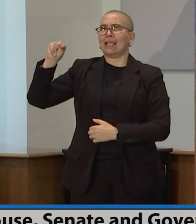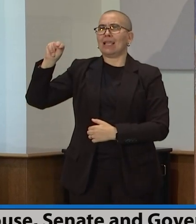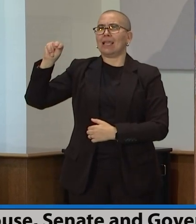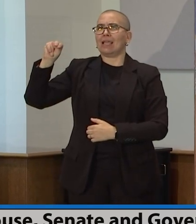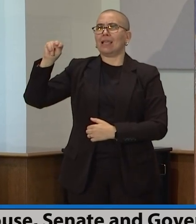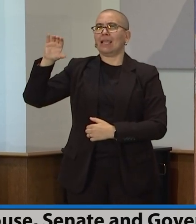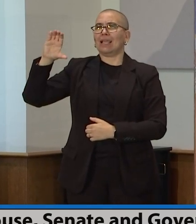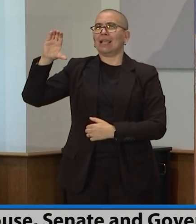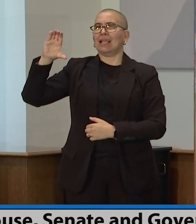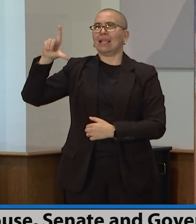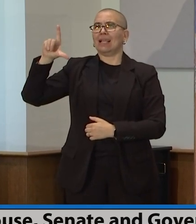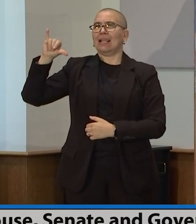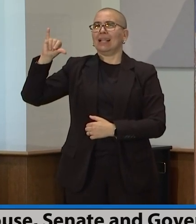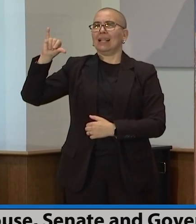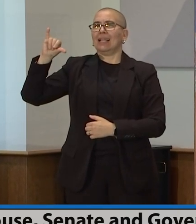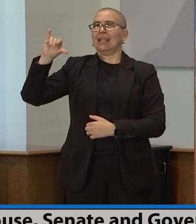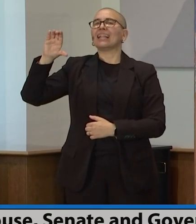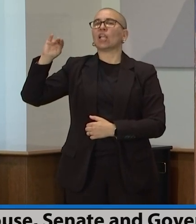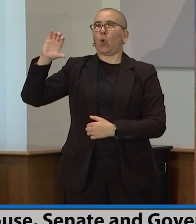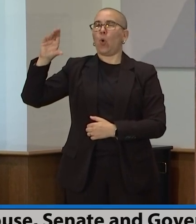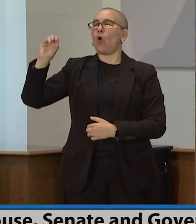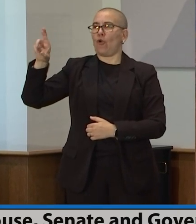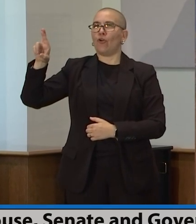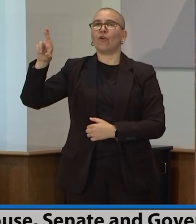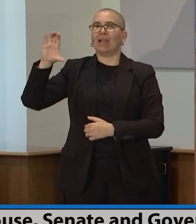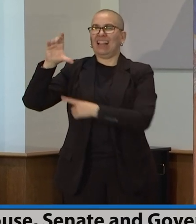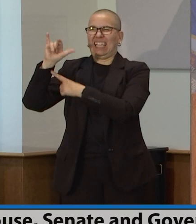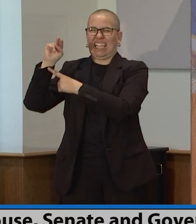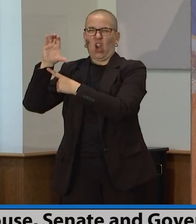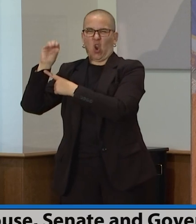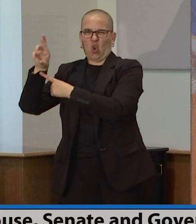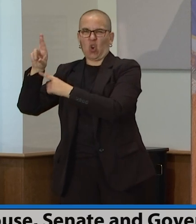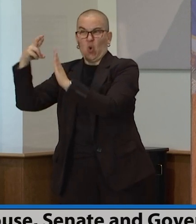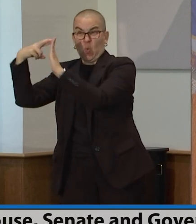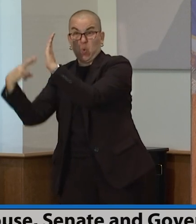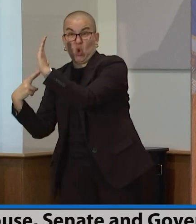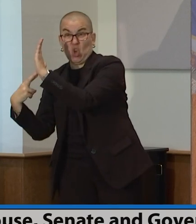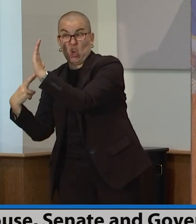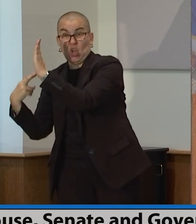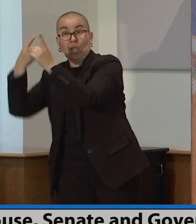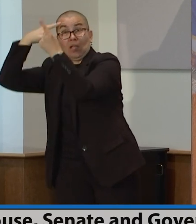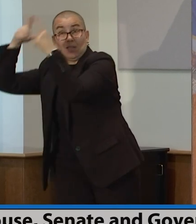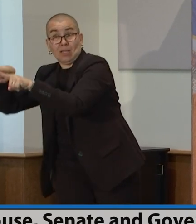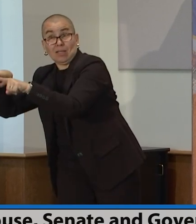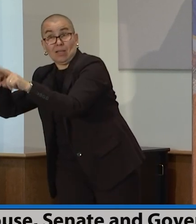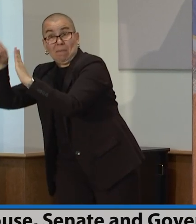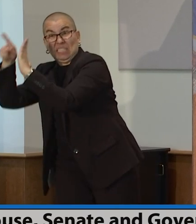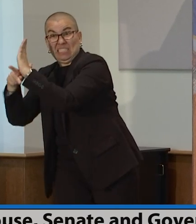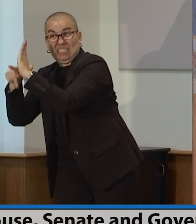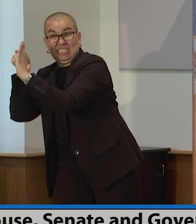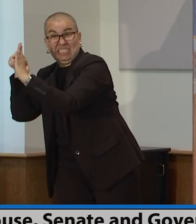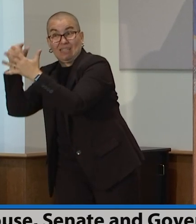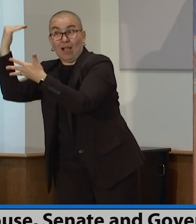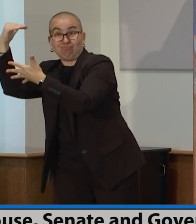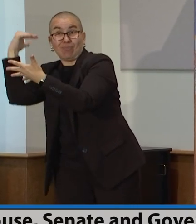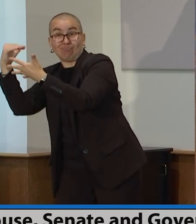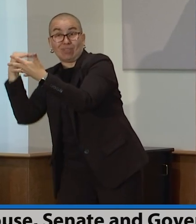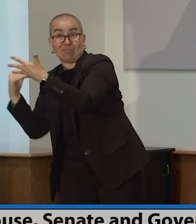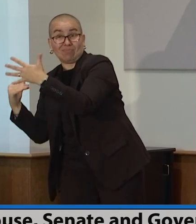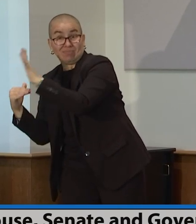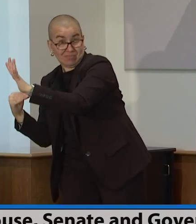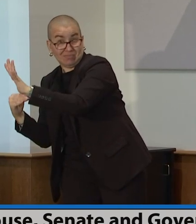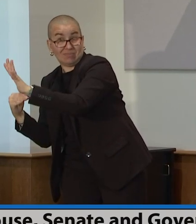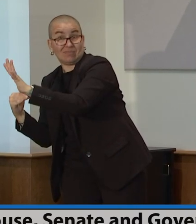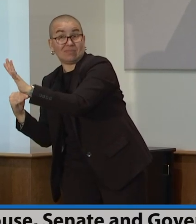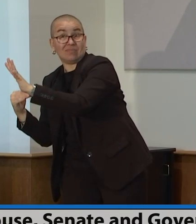MPCA versus the lawmaking process. So, I'm curious about things like that, and whether those would go ahead and cause any issues. I think of